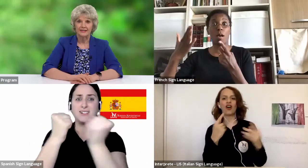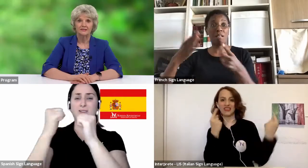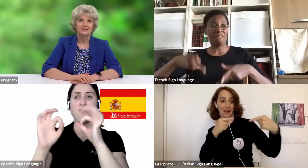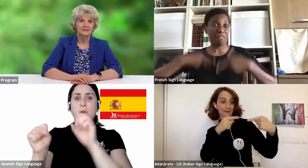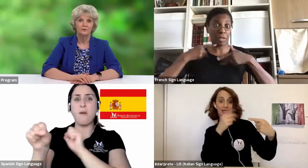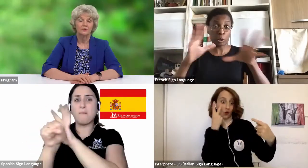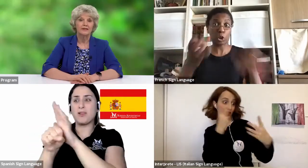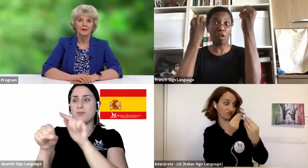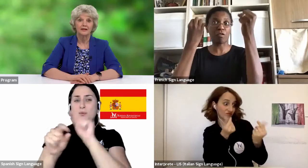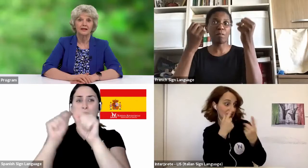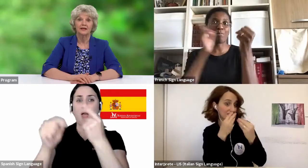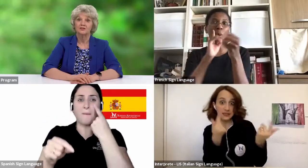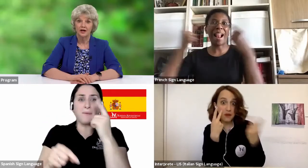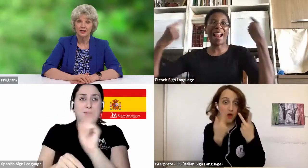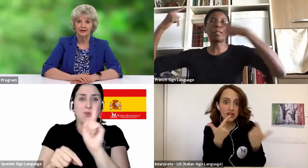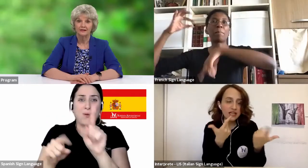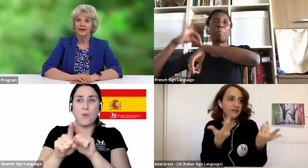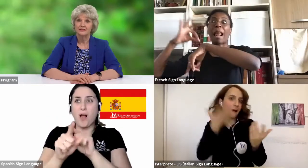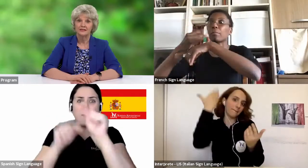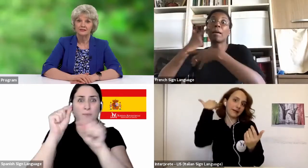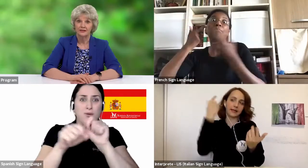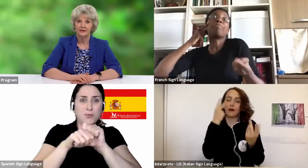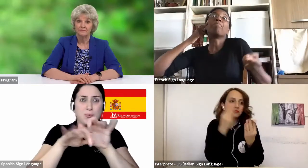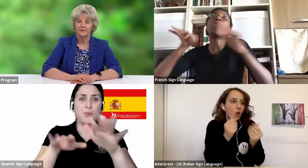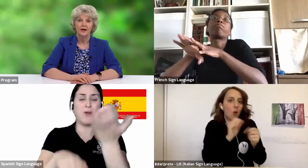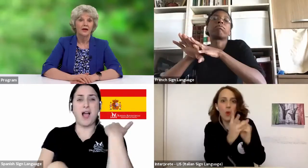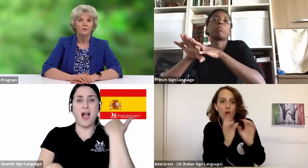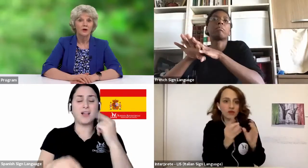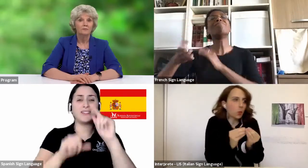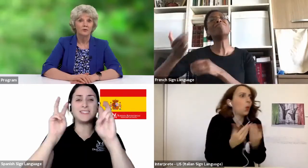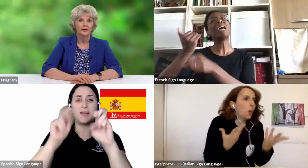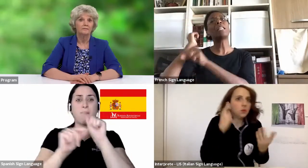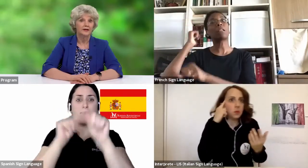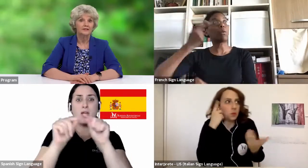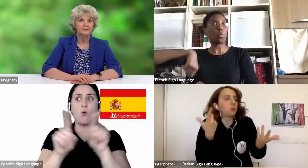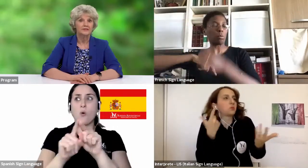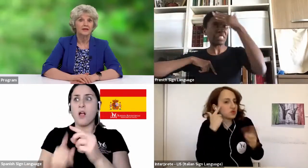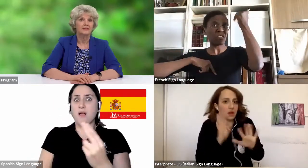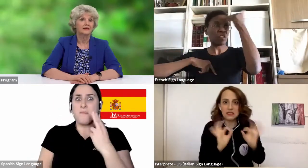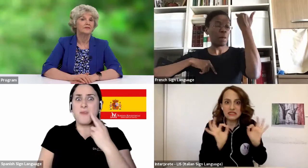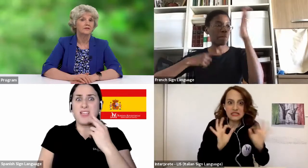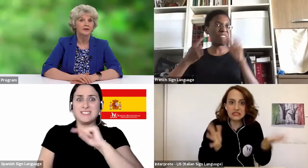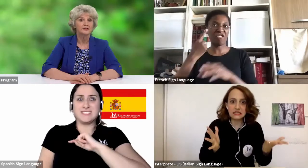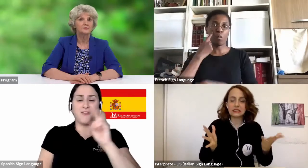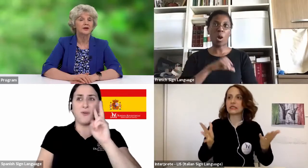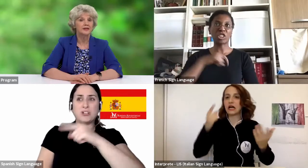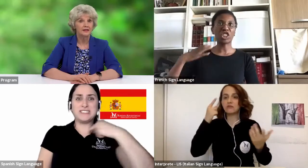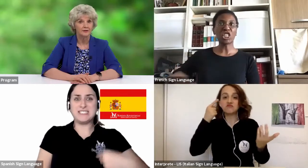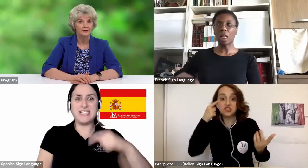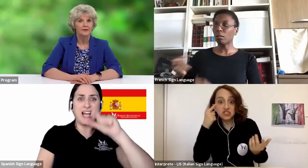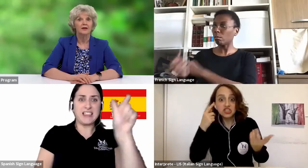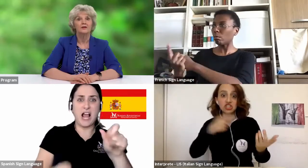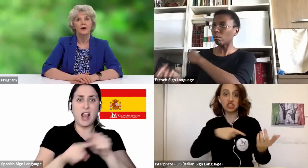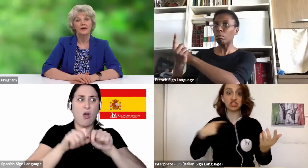frightening to see what was happening in China and in Italy. At one point, my husband said that if the virus spread